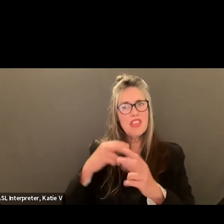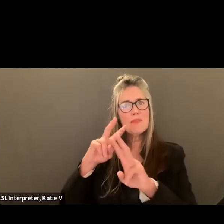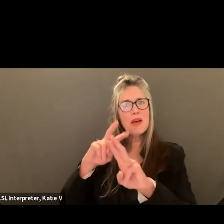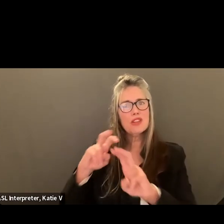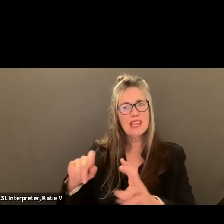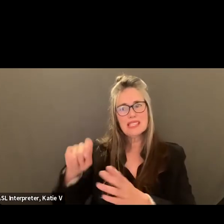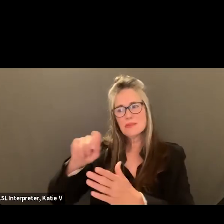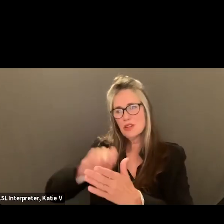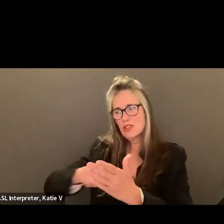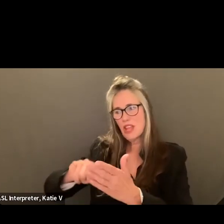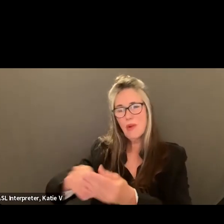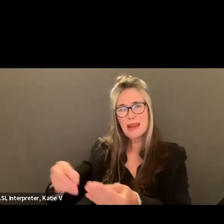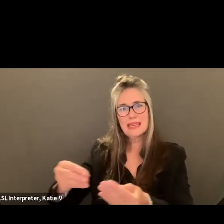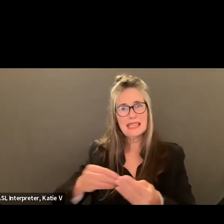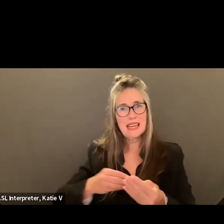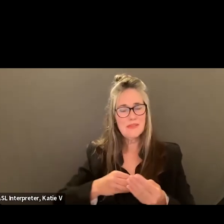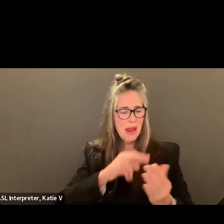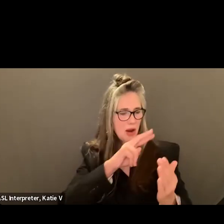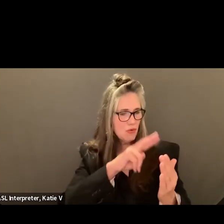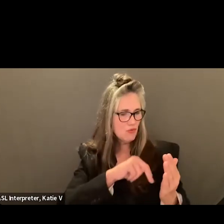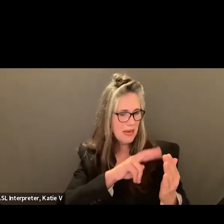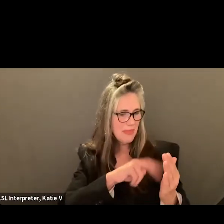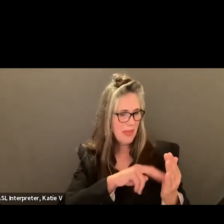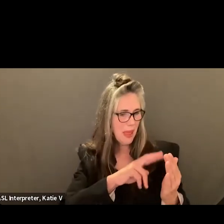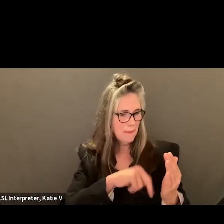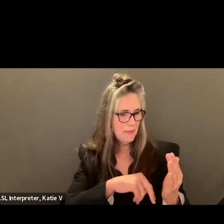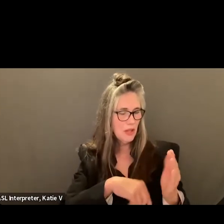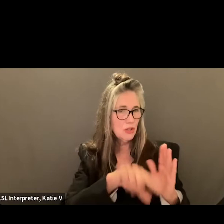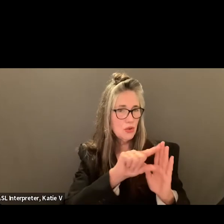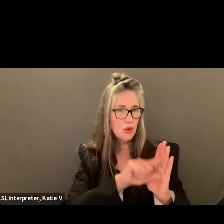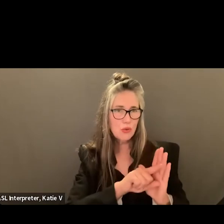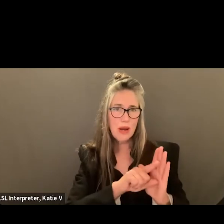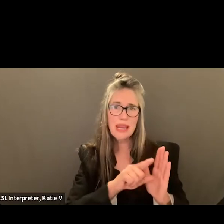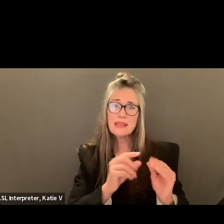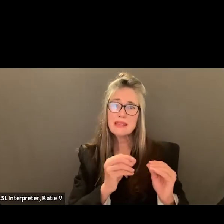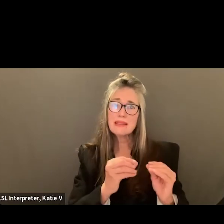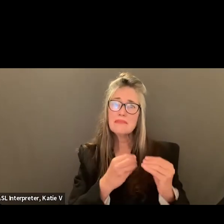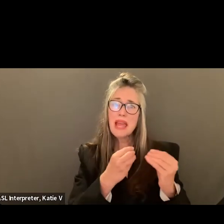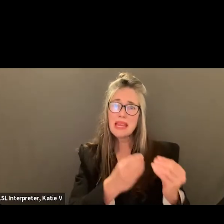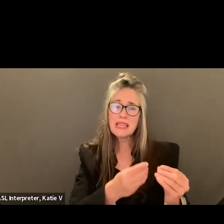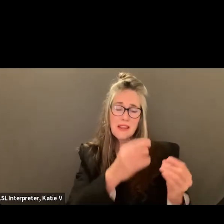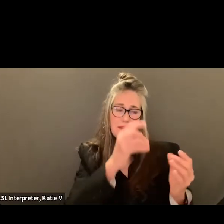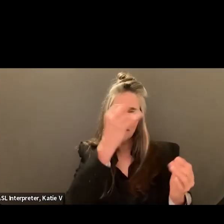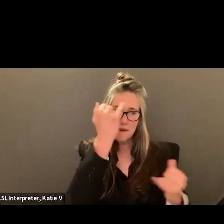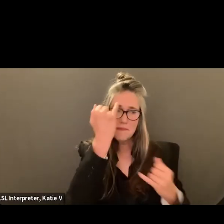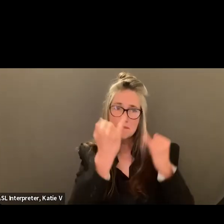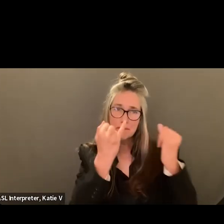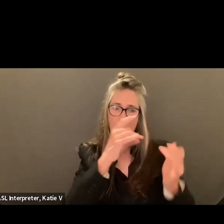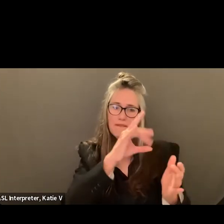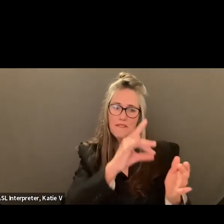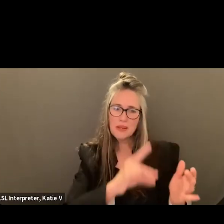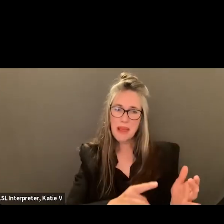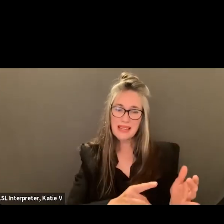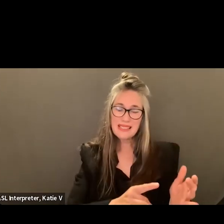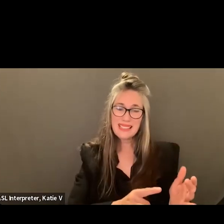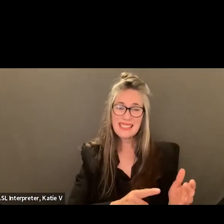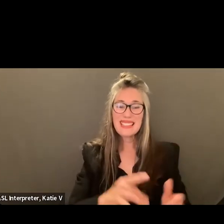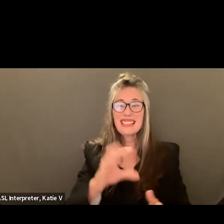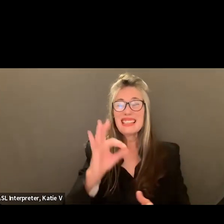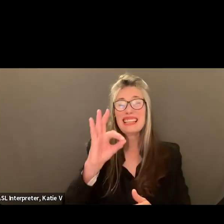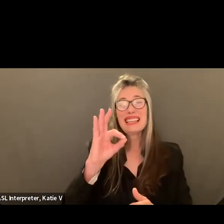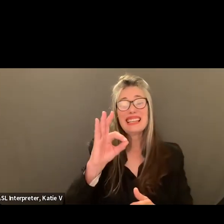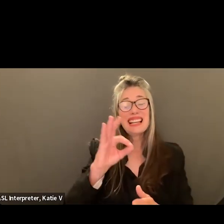for my students, it's going to take me at least three minutes for every student. So that's going to take me three of my planning periods